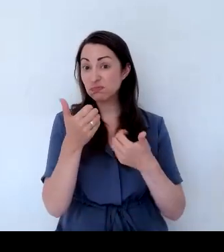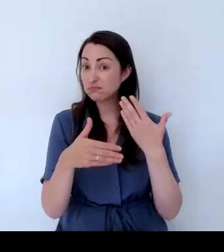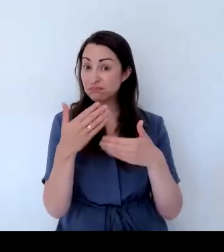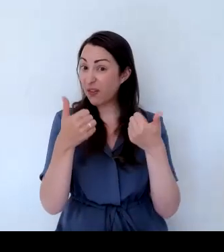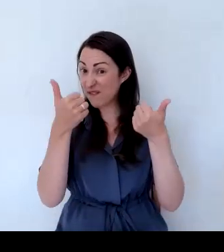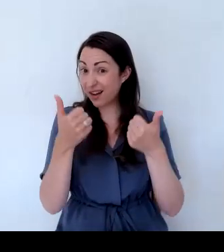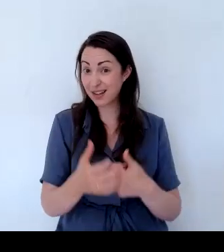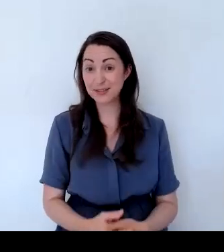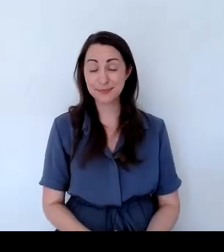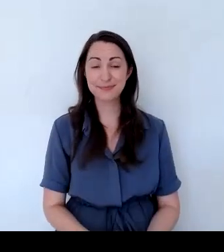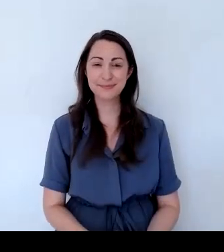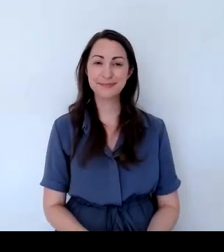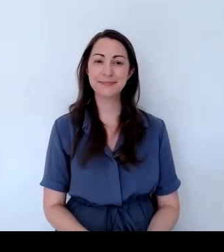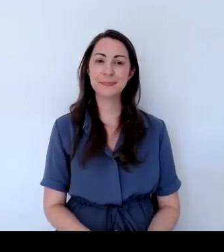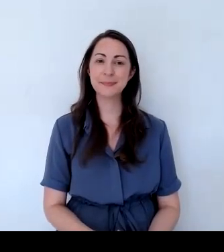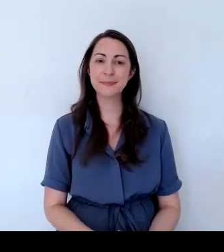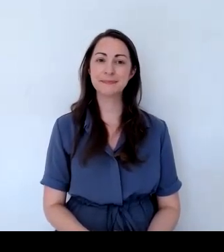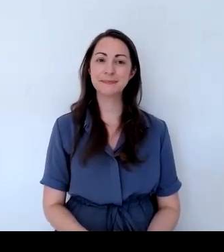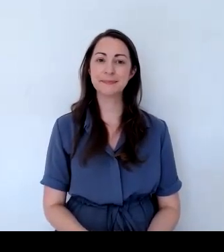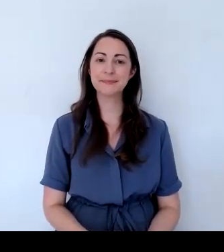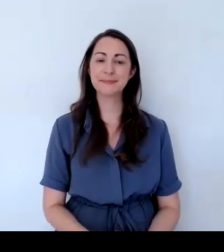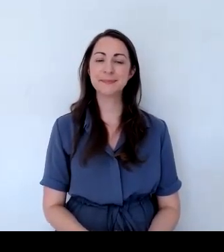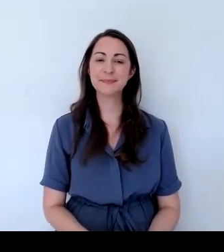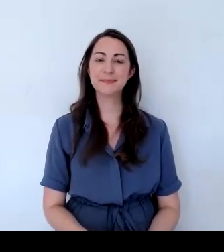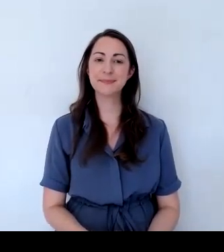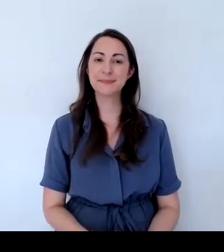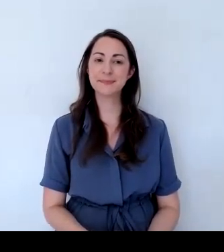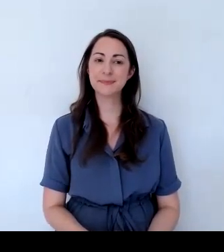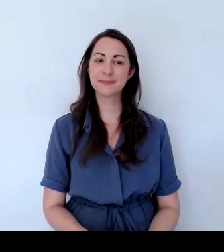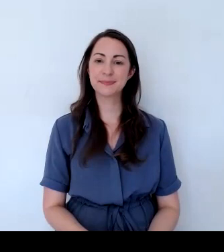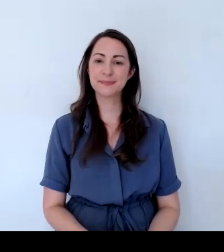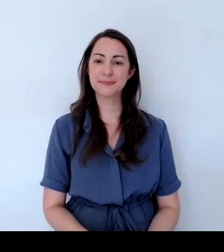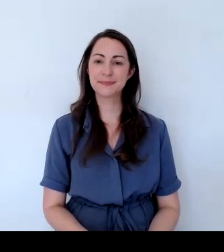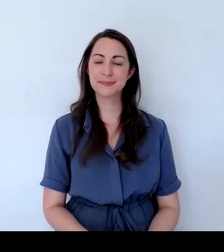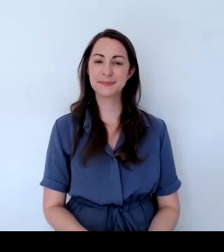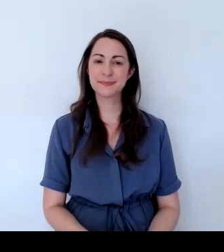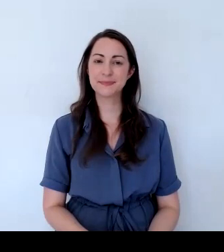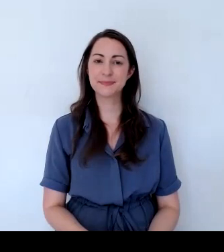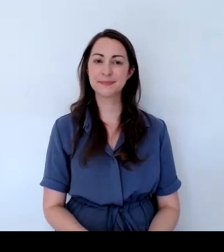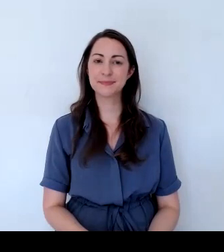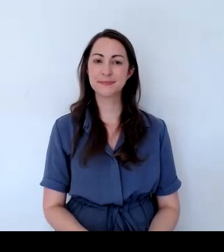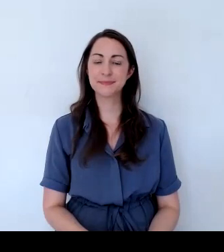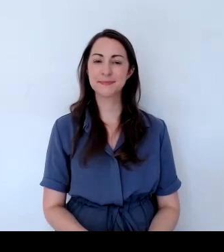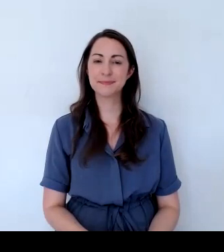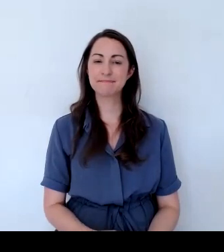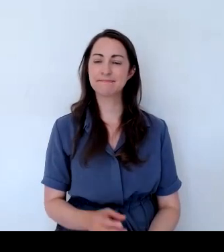So, just as we go back up to an area that I want to show you, can just focus in on this